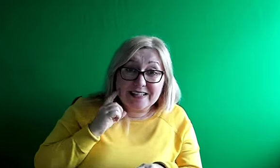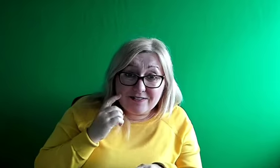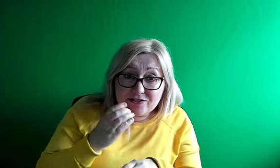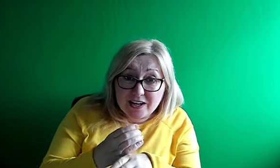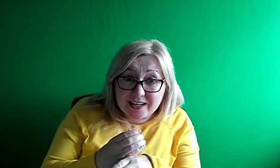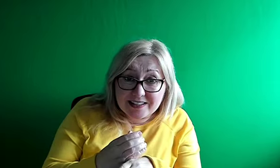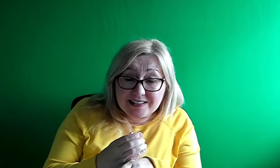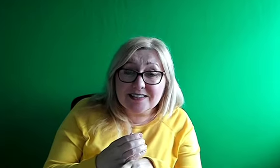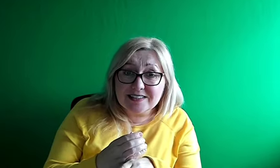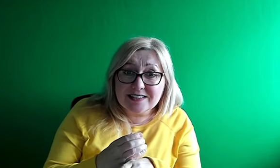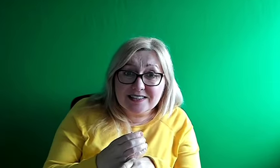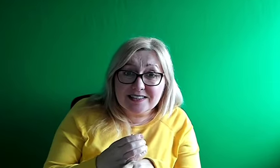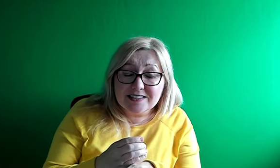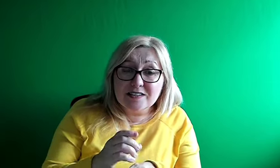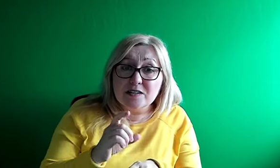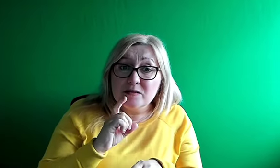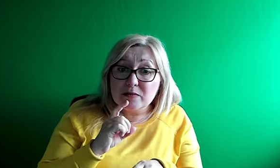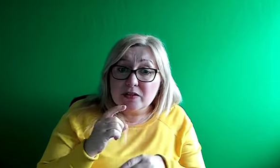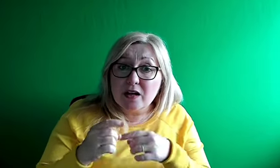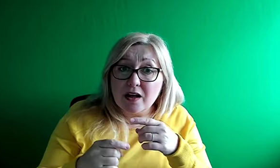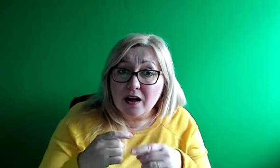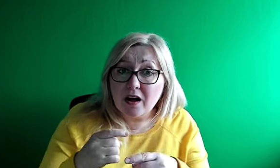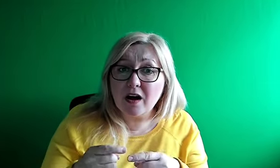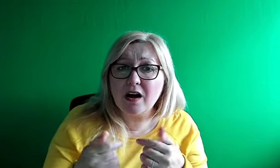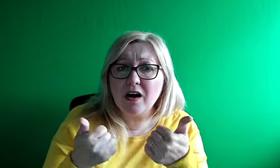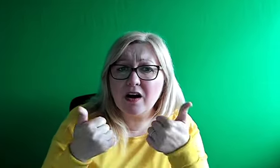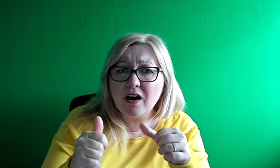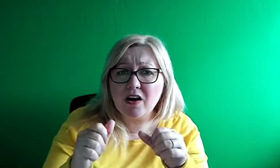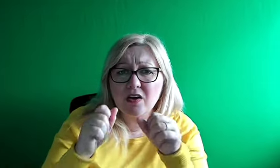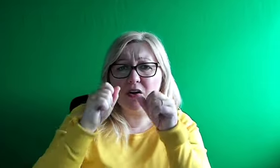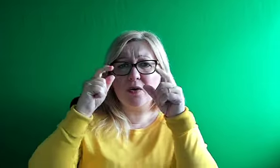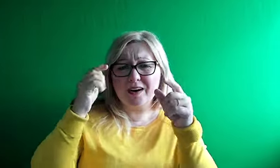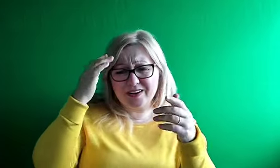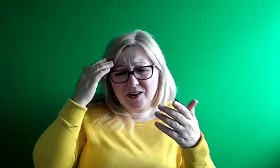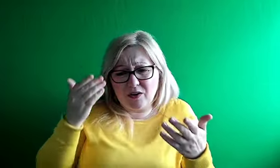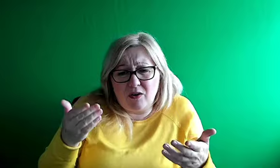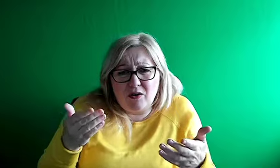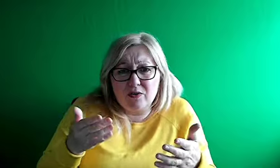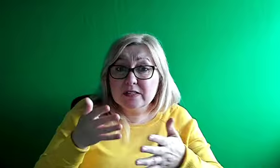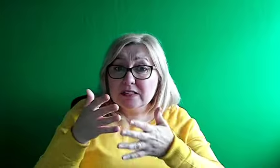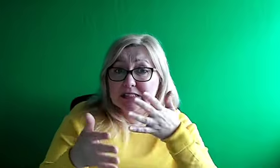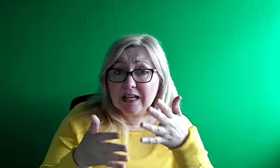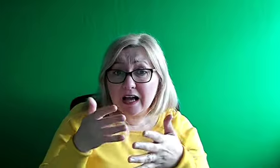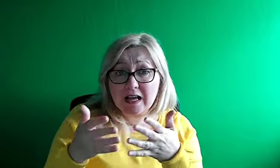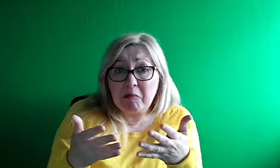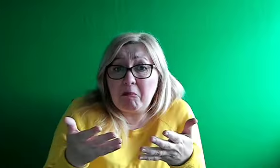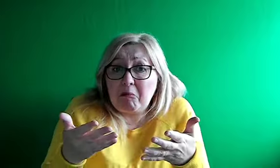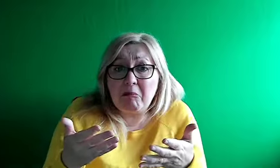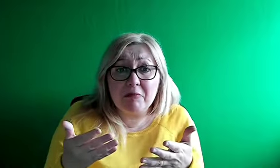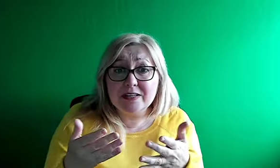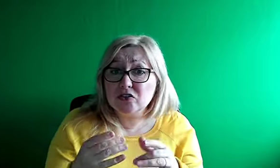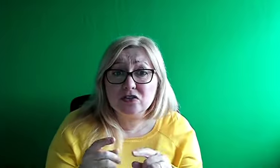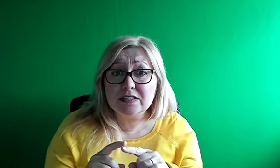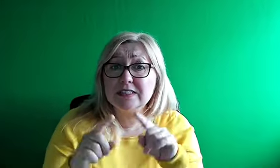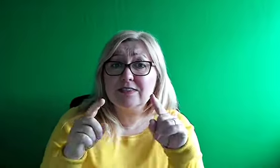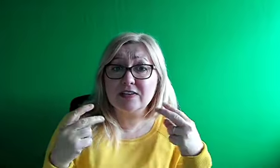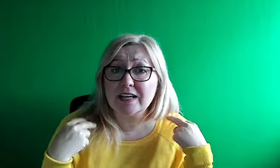you know, it's just a language, that's the only difference, and, you know, so many people that learn it are like, wow, I can't get over how much I'm